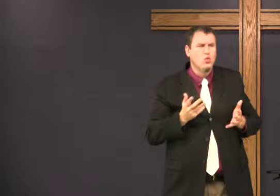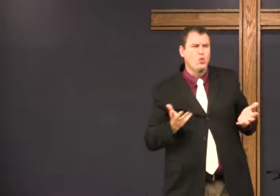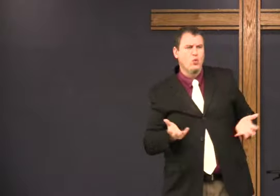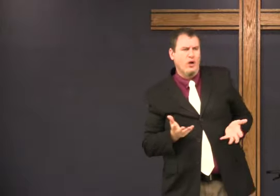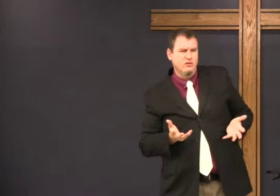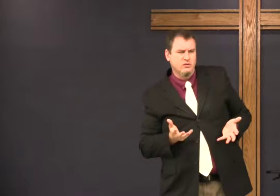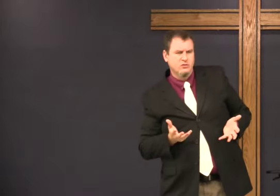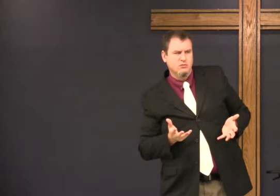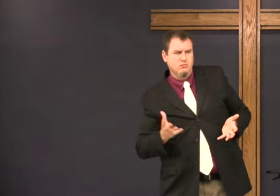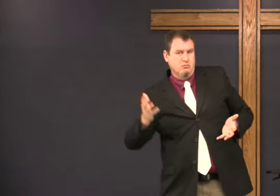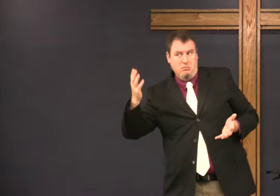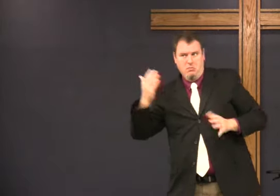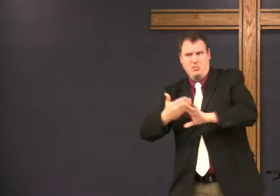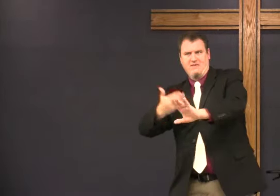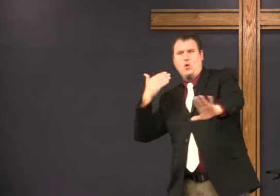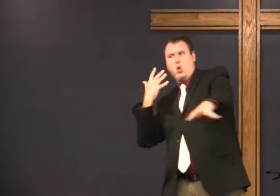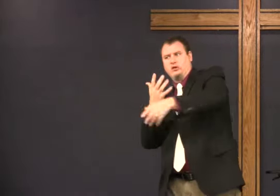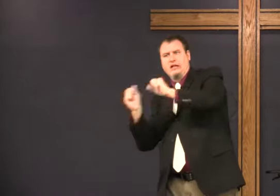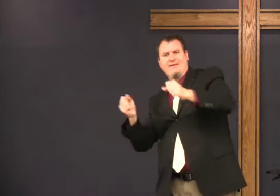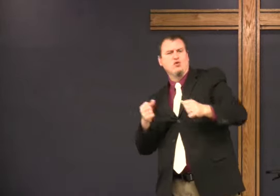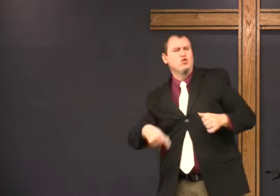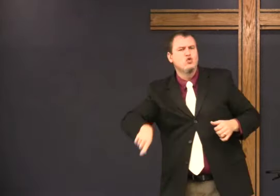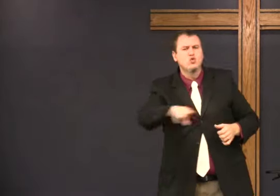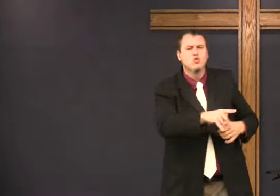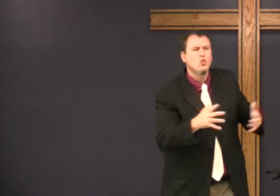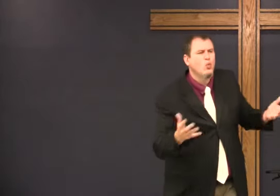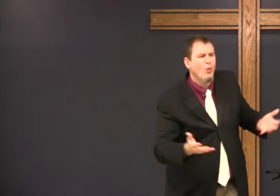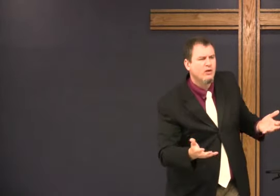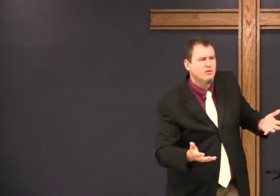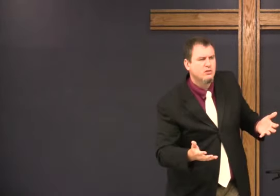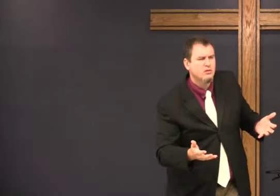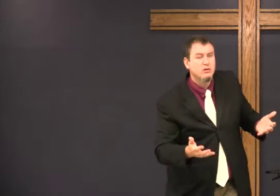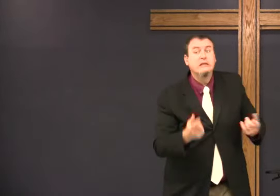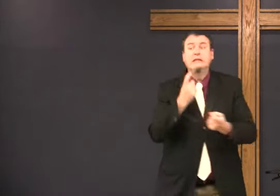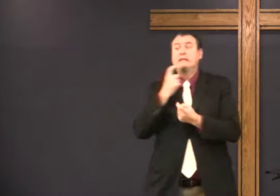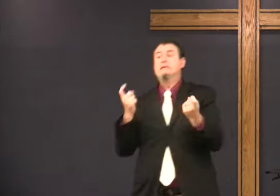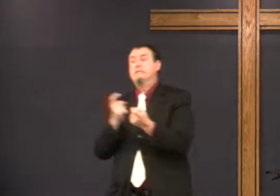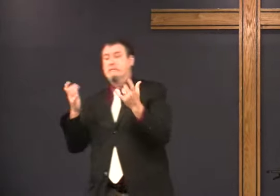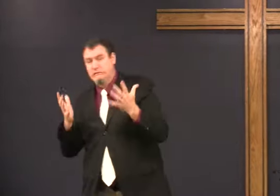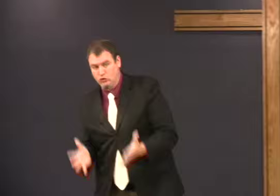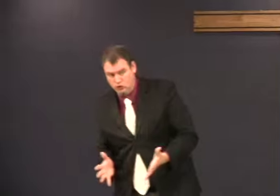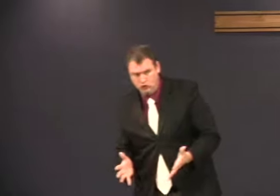Before, what were you? Before you were saved, what were you? Sinners.